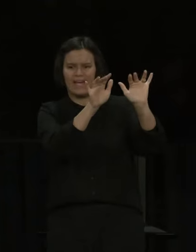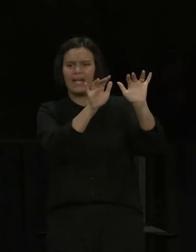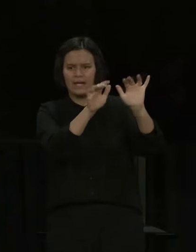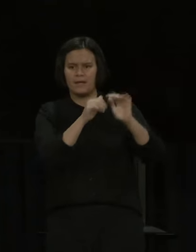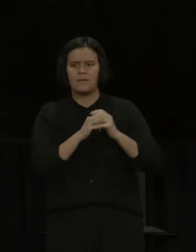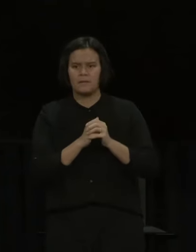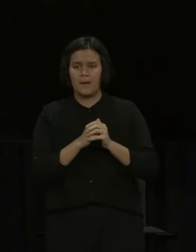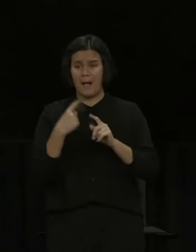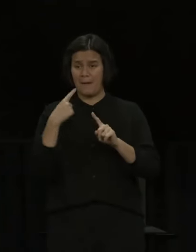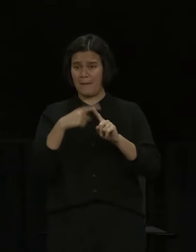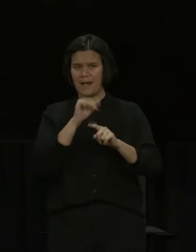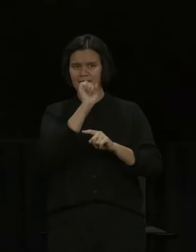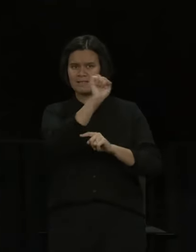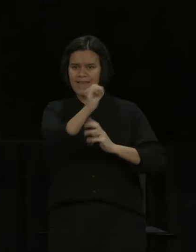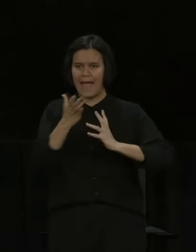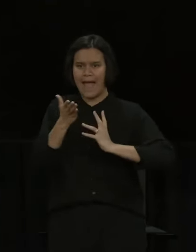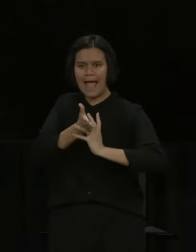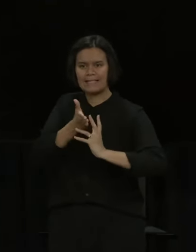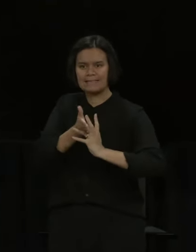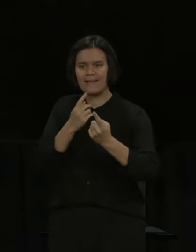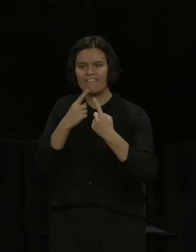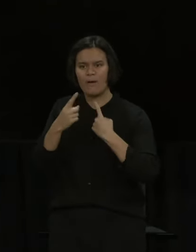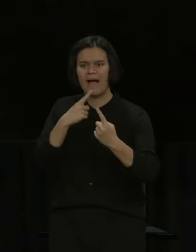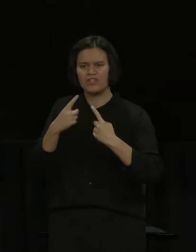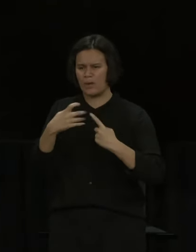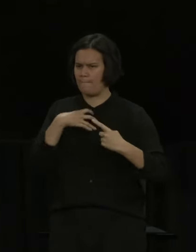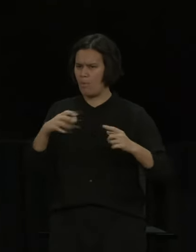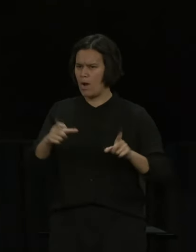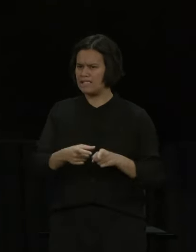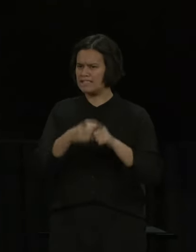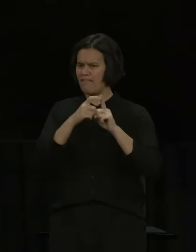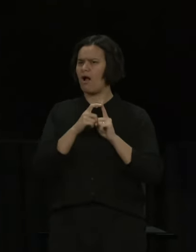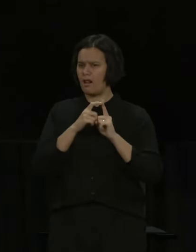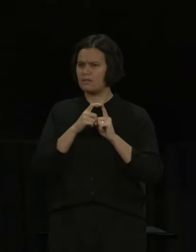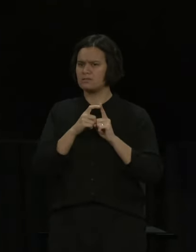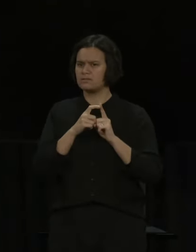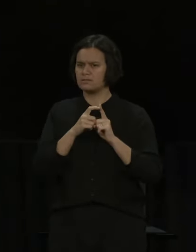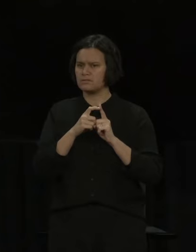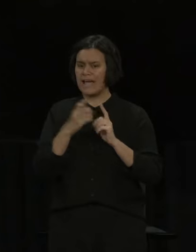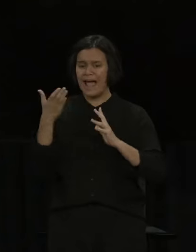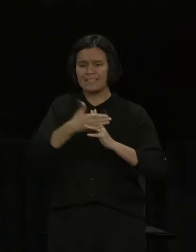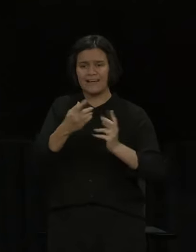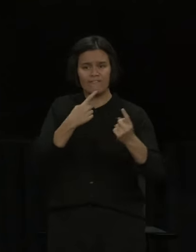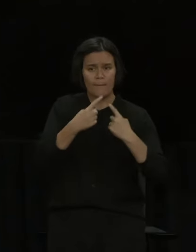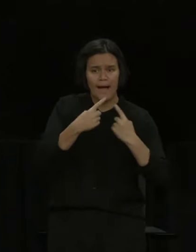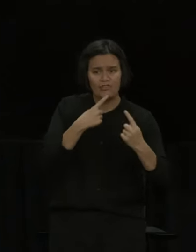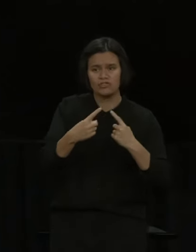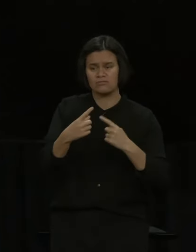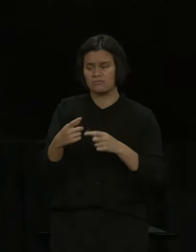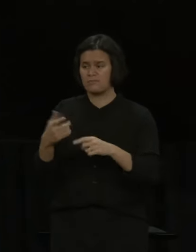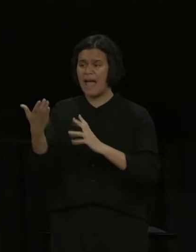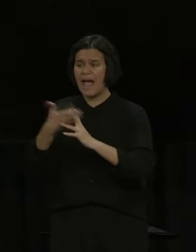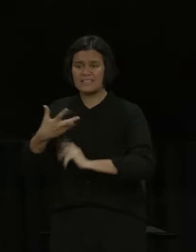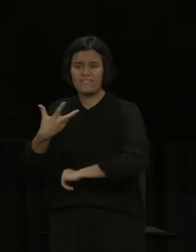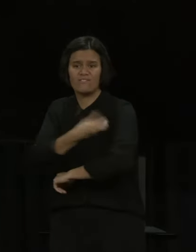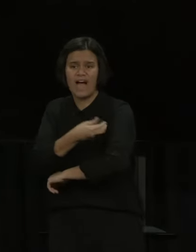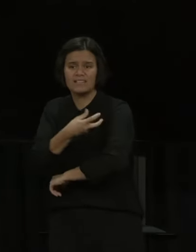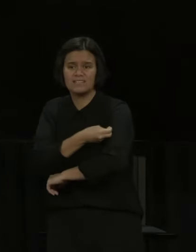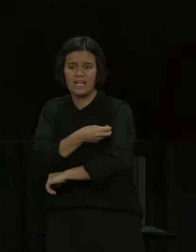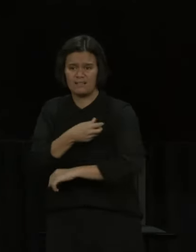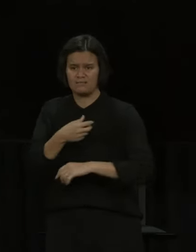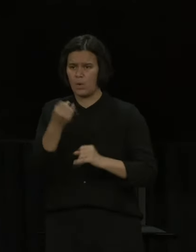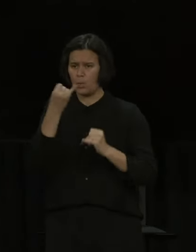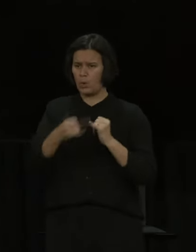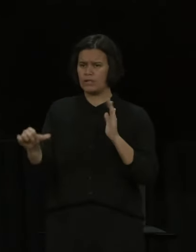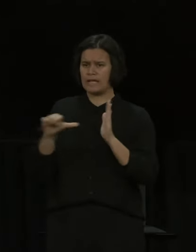access issues there so the misinformation and the lack of access to vaccine are those things that have gone hand in hand and have resulted in the